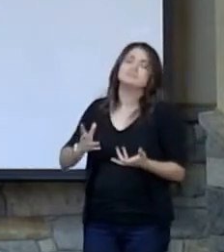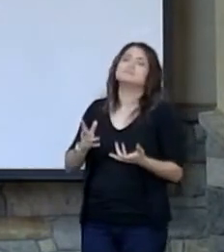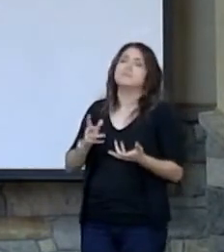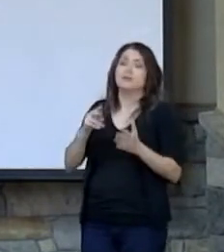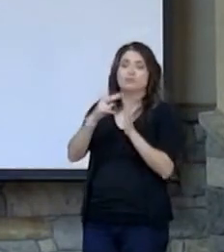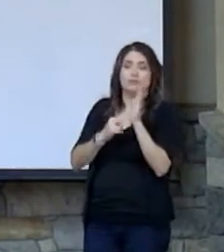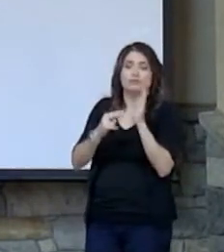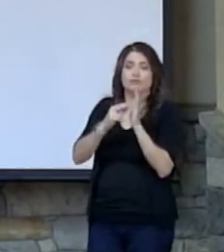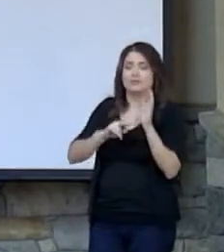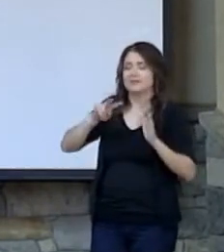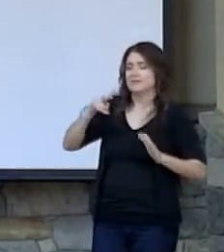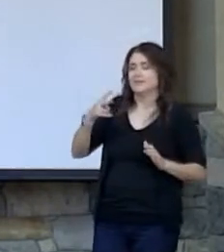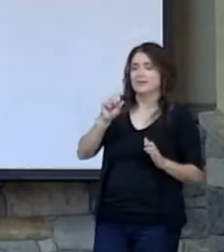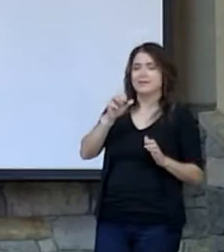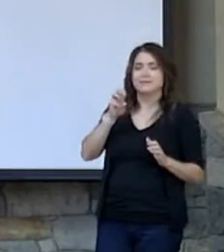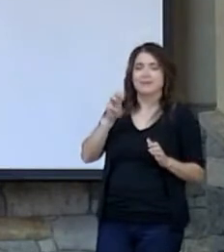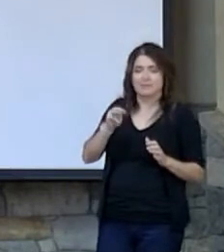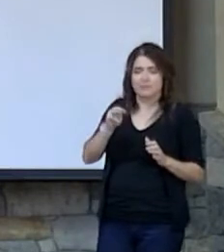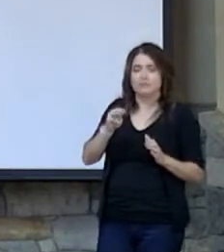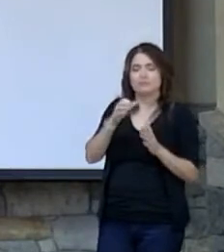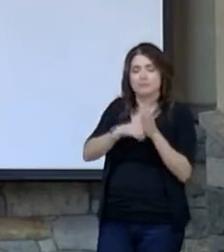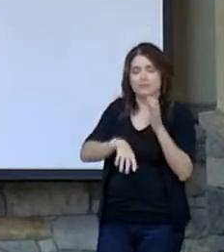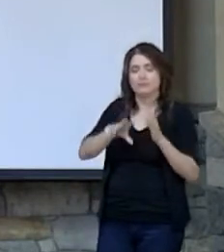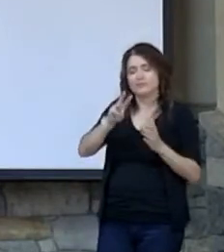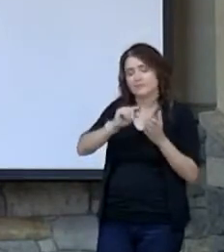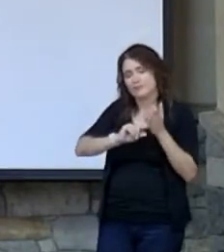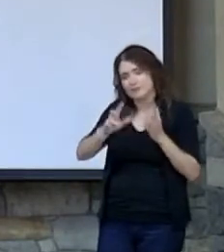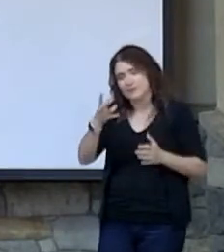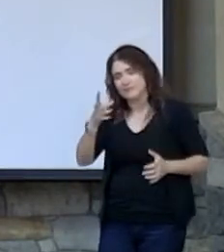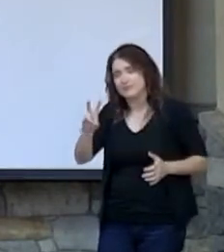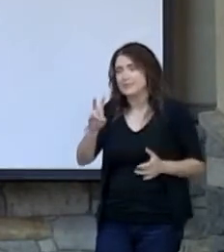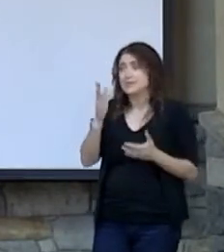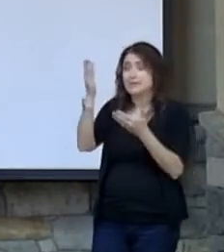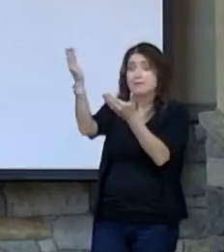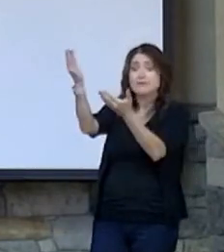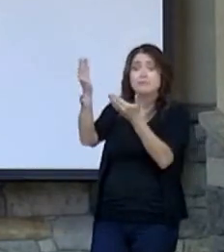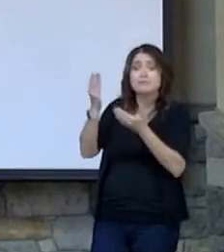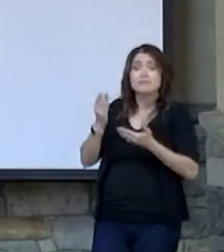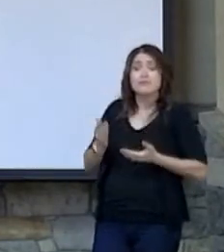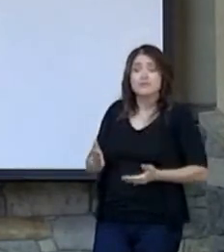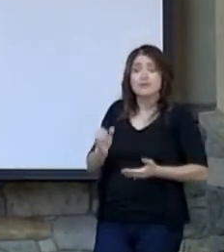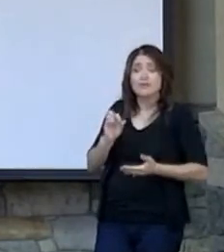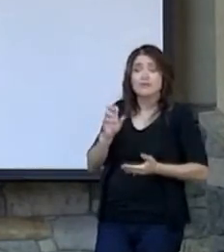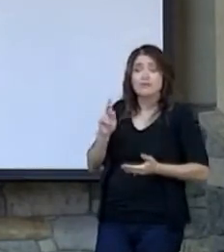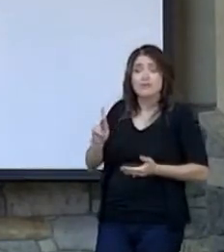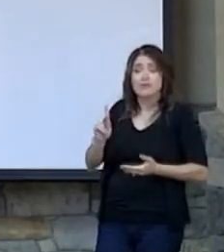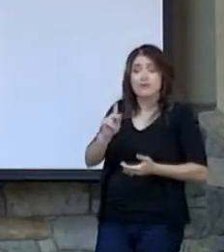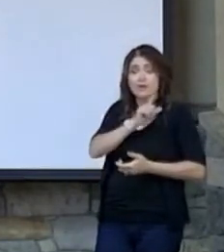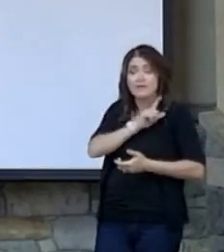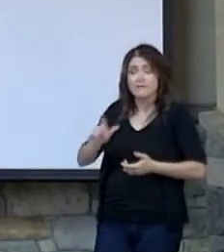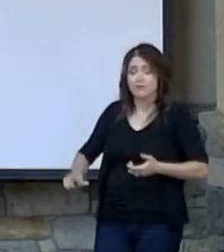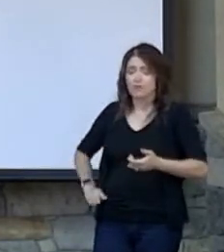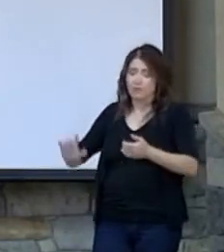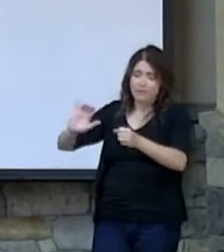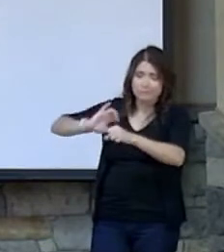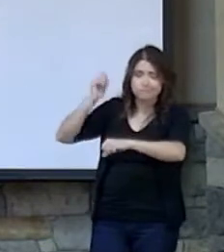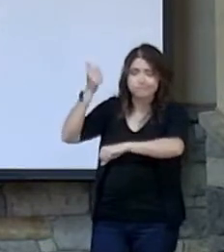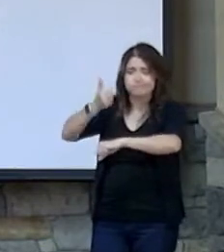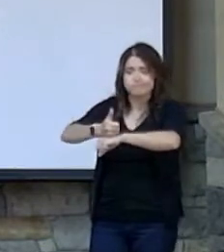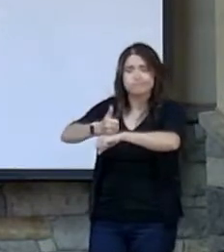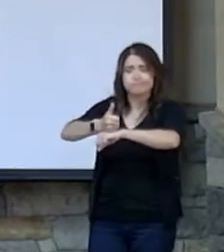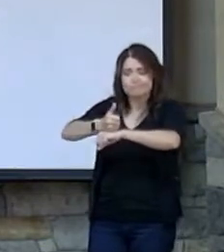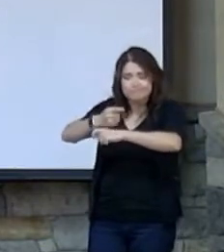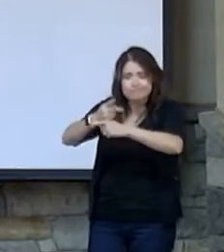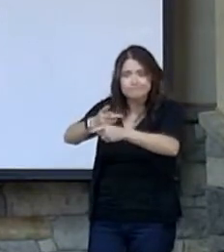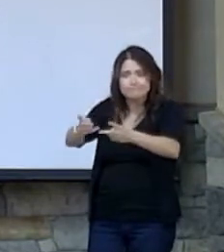2 Samuel 6 and verse 17. And they brought in the Ark of the Lord and set it in its place inside